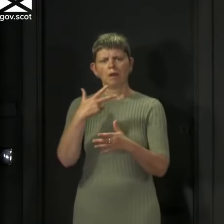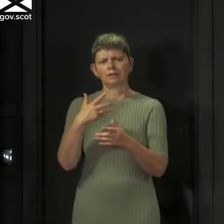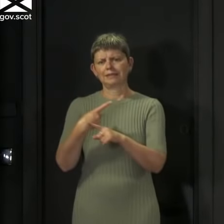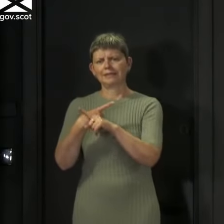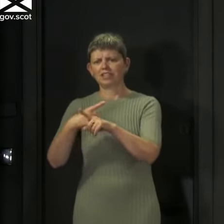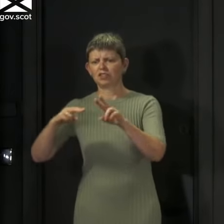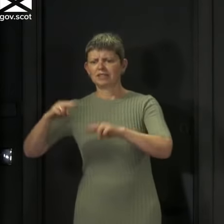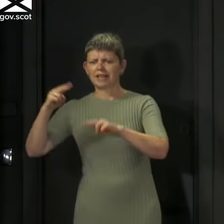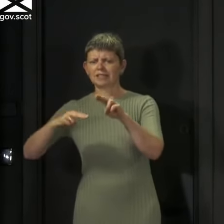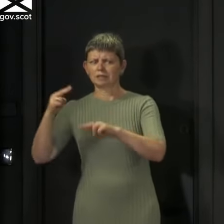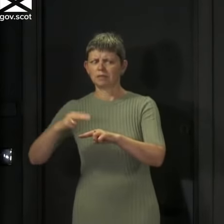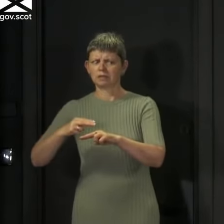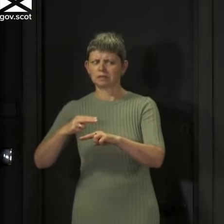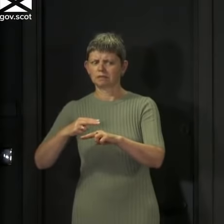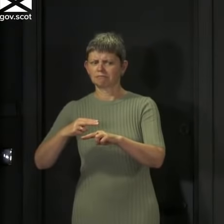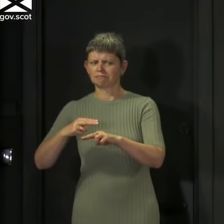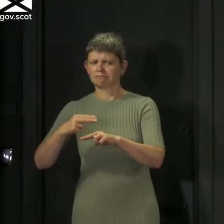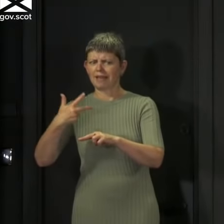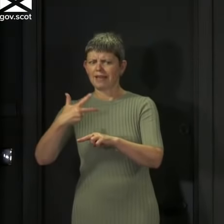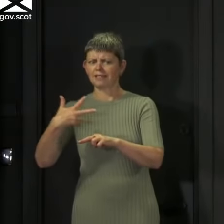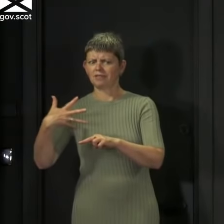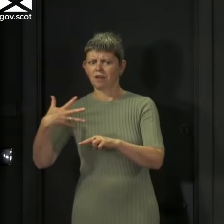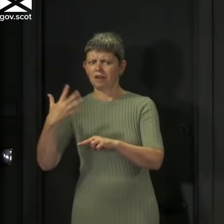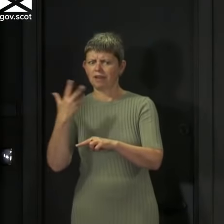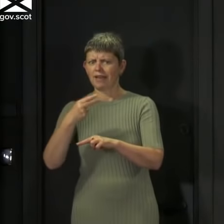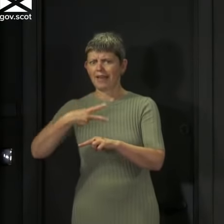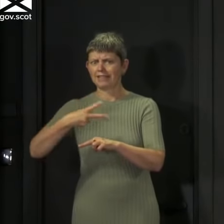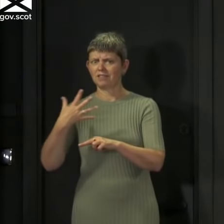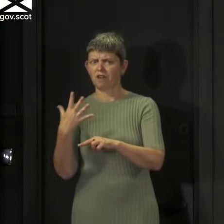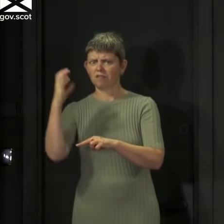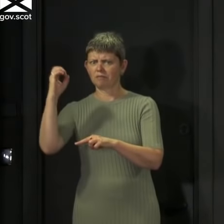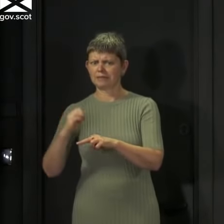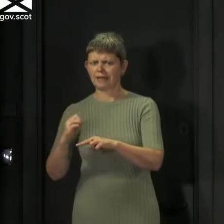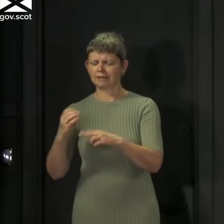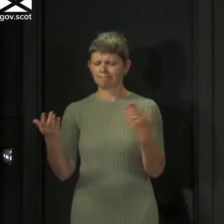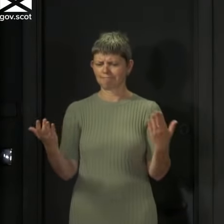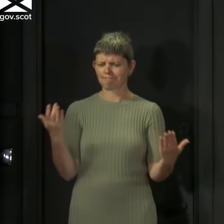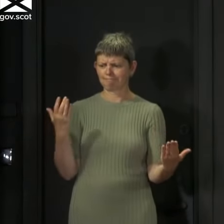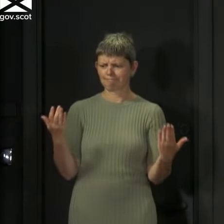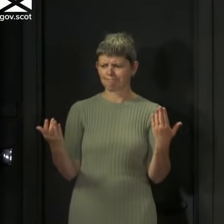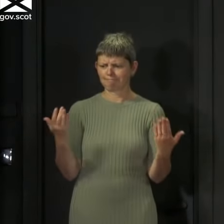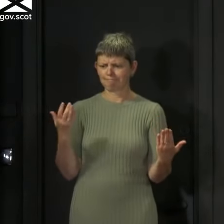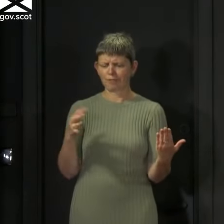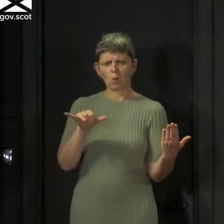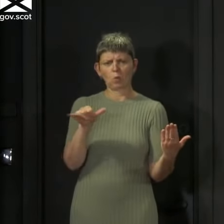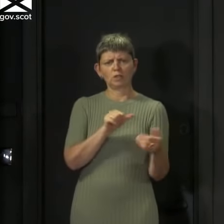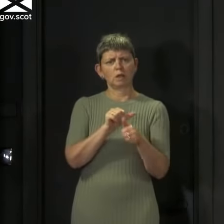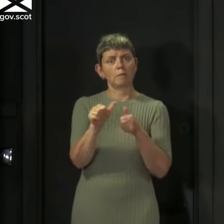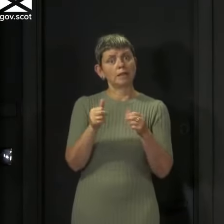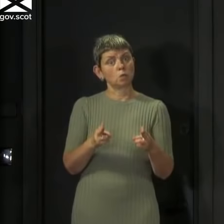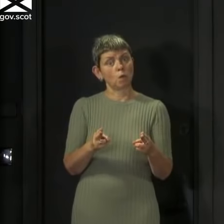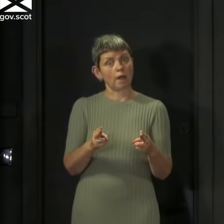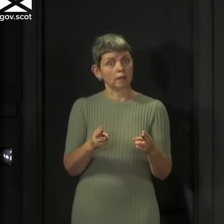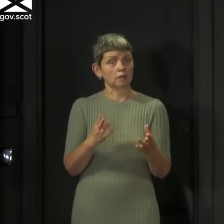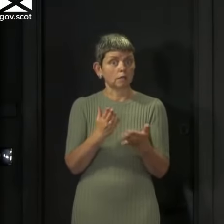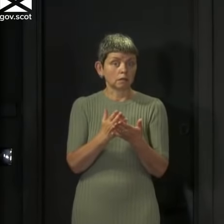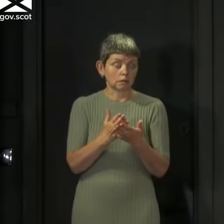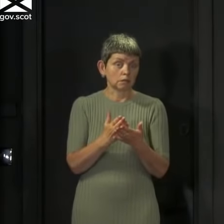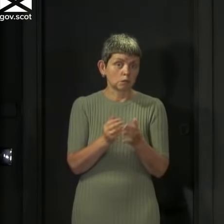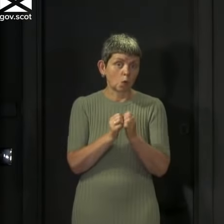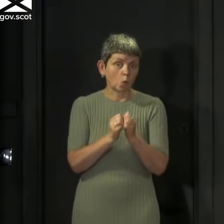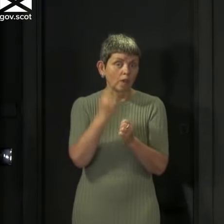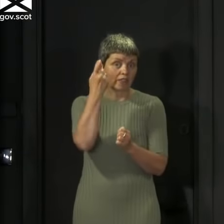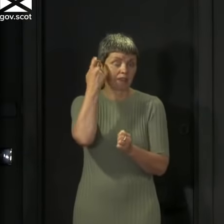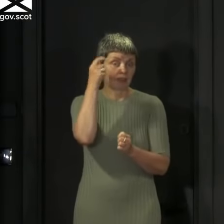there is a legitimate debate in there as to, well, which is the best way of doing that in future? I'm not shying away from these questions, but I'm